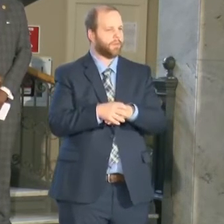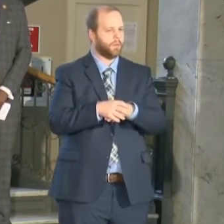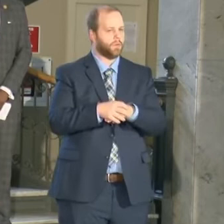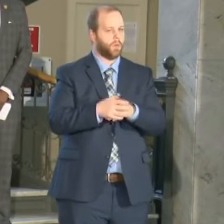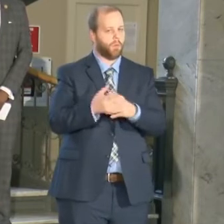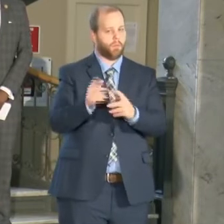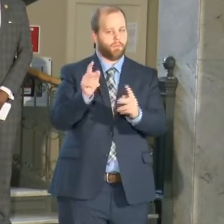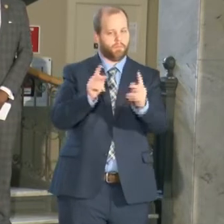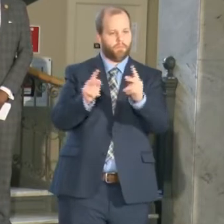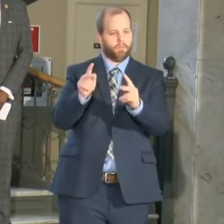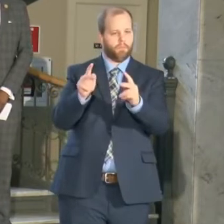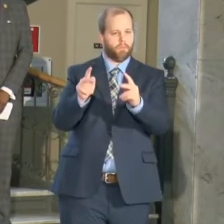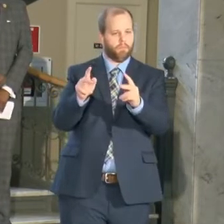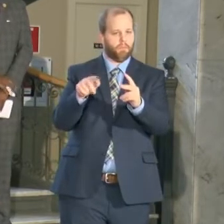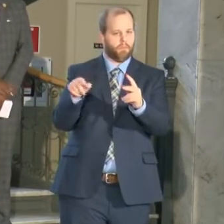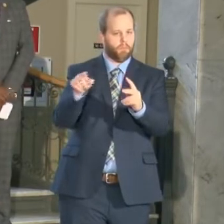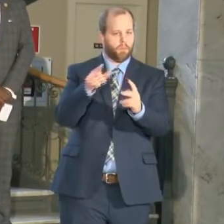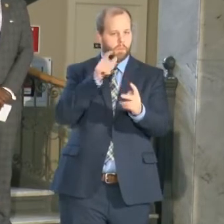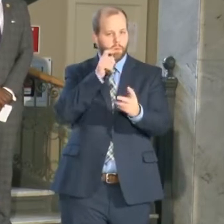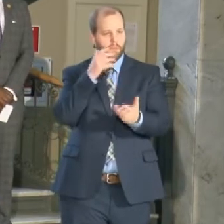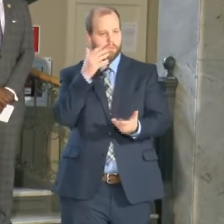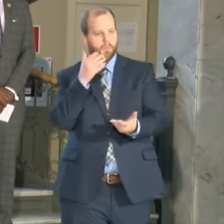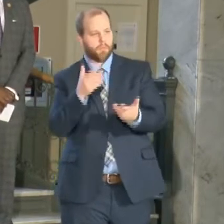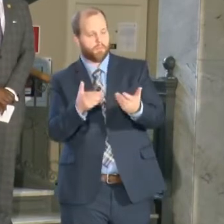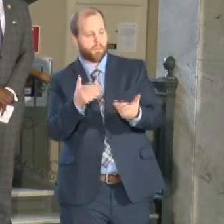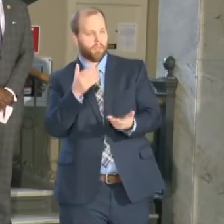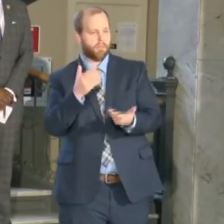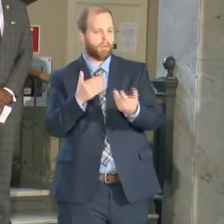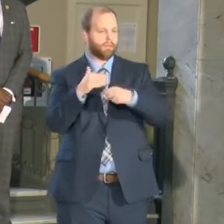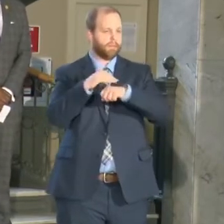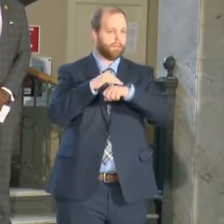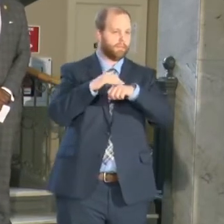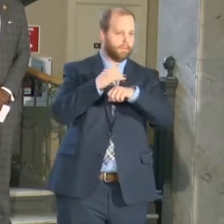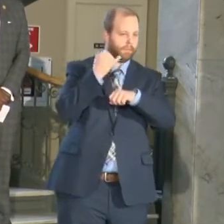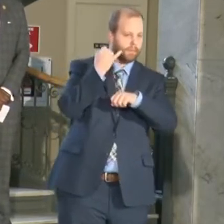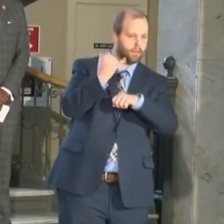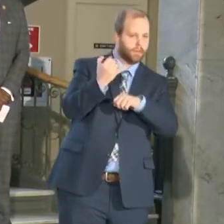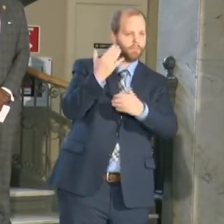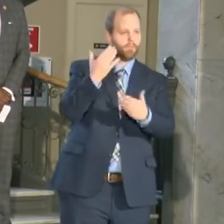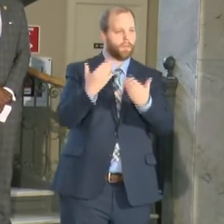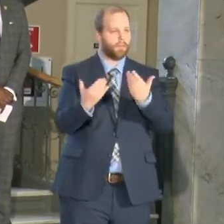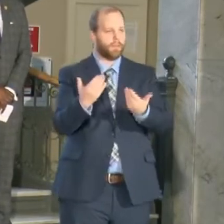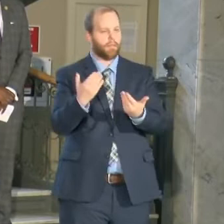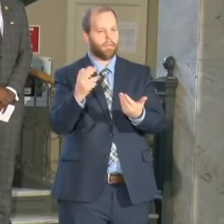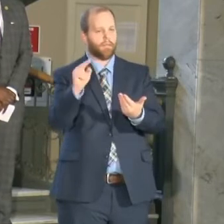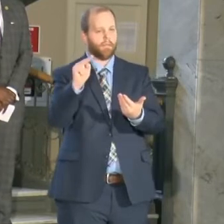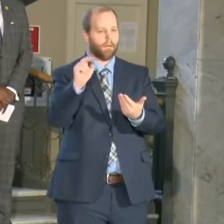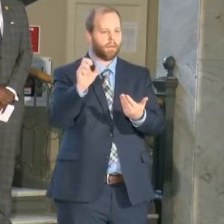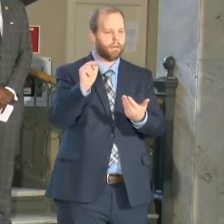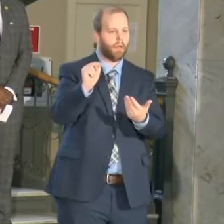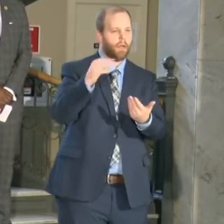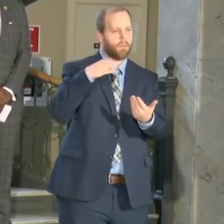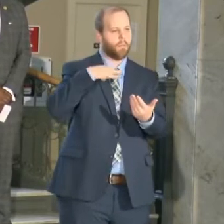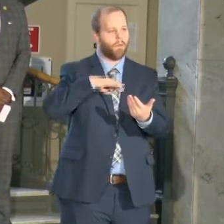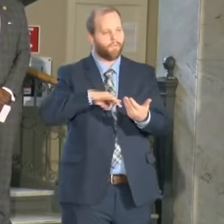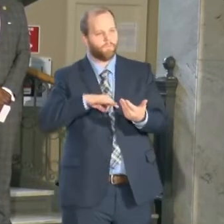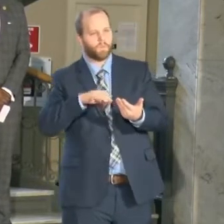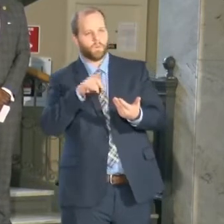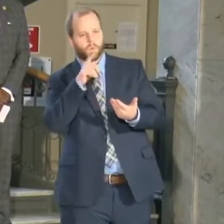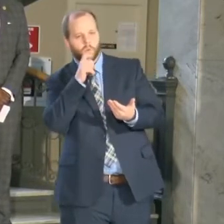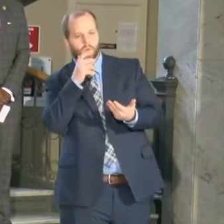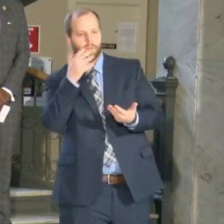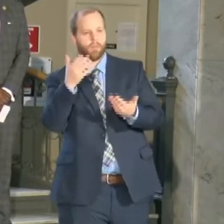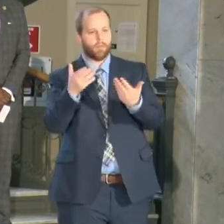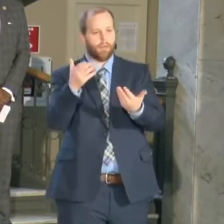individuals who uh who may have an idea who may have a non-profit or who may be in the beginning stages and have an expertise